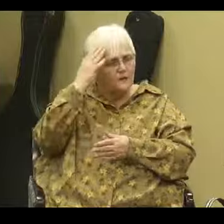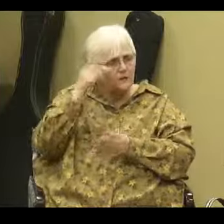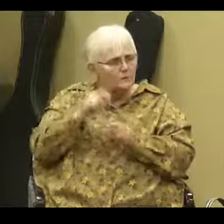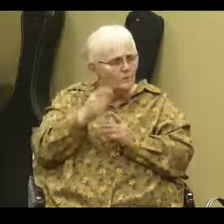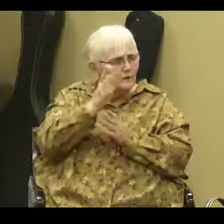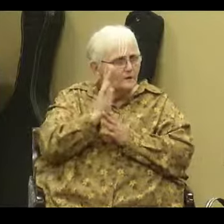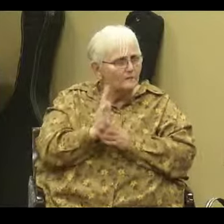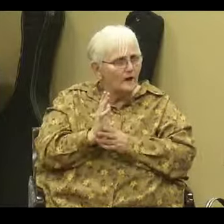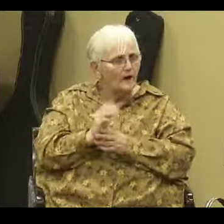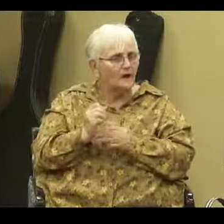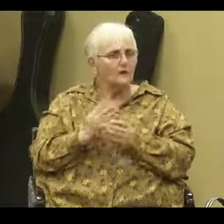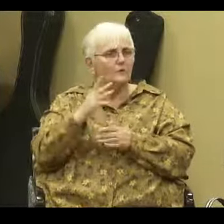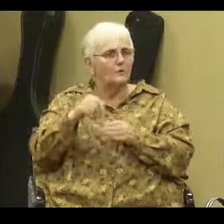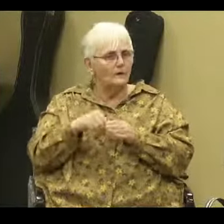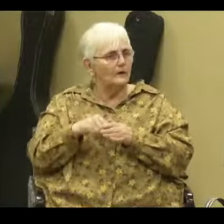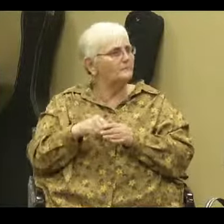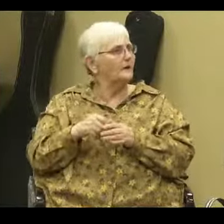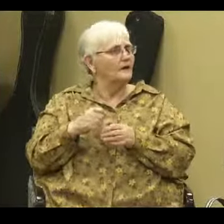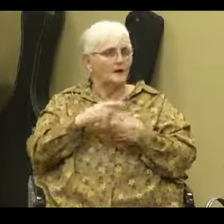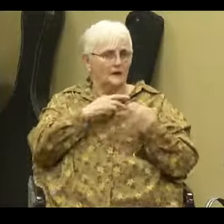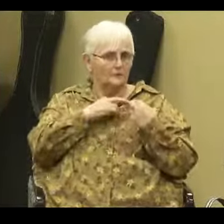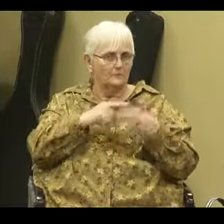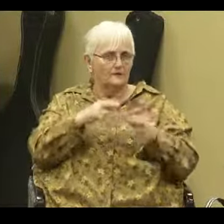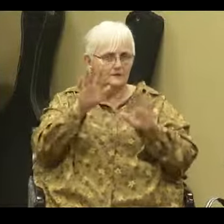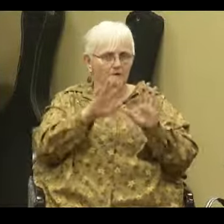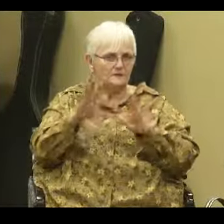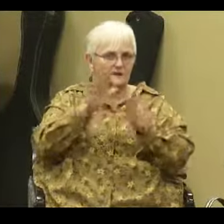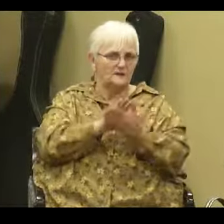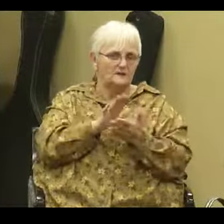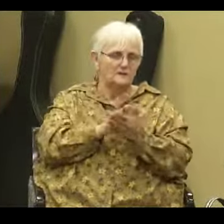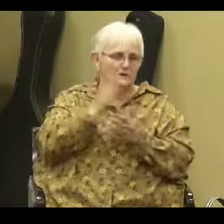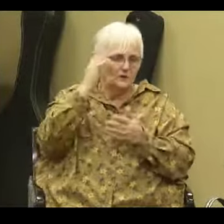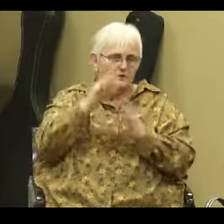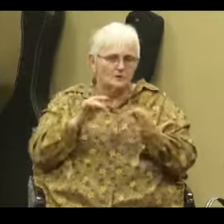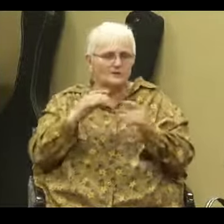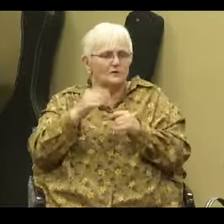God. I grew up in, you know, religious Sunday school. I knew the stories and I knew God was real.